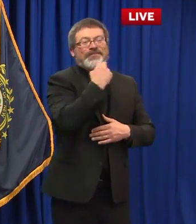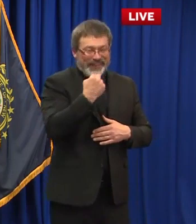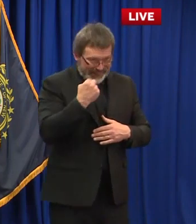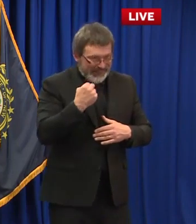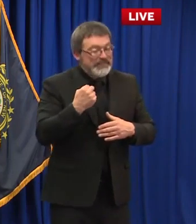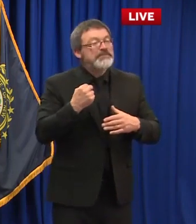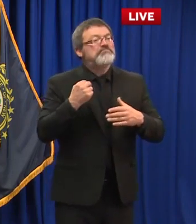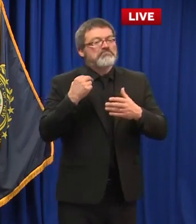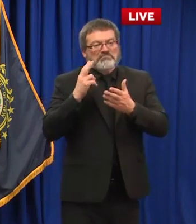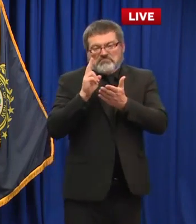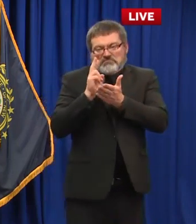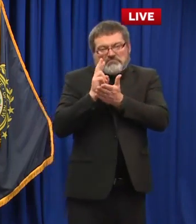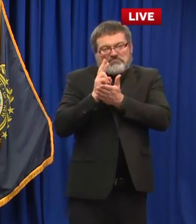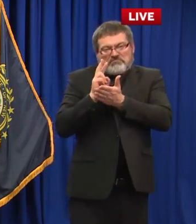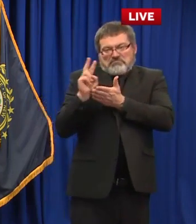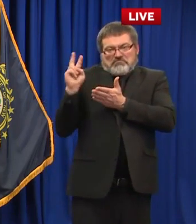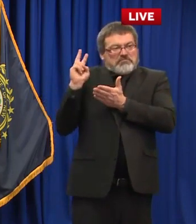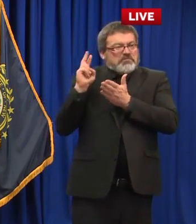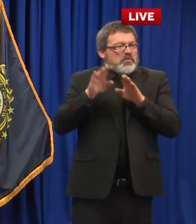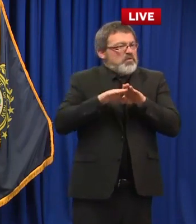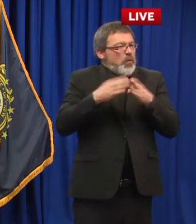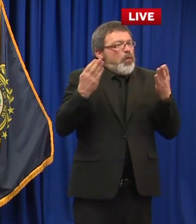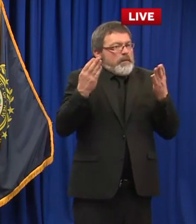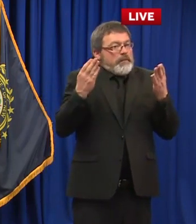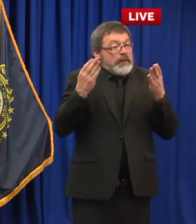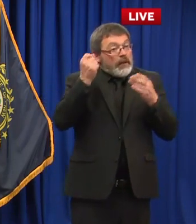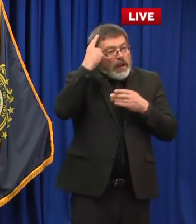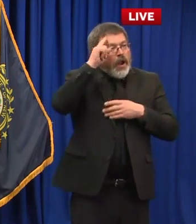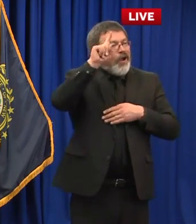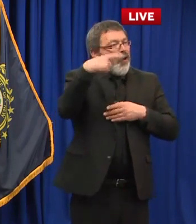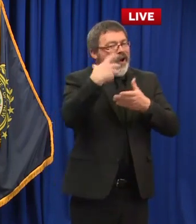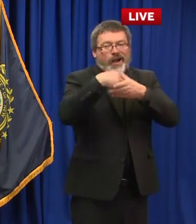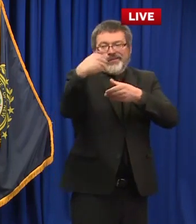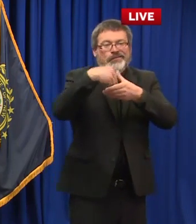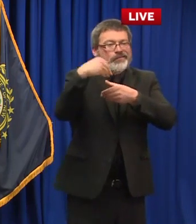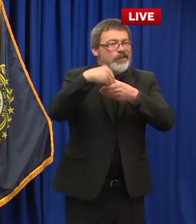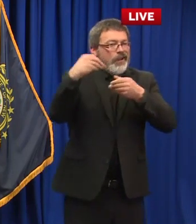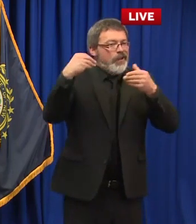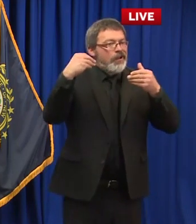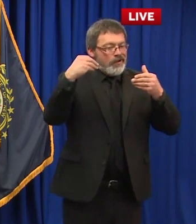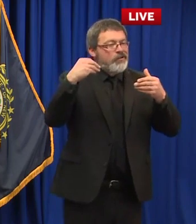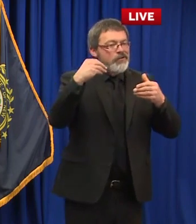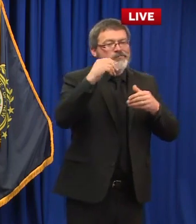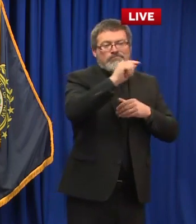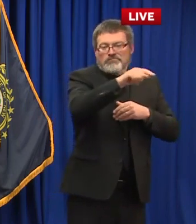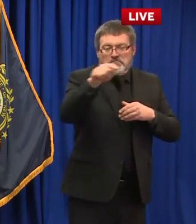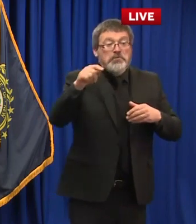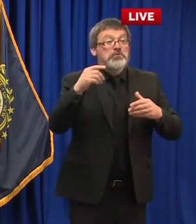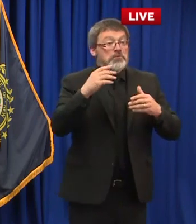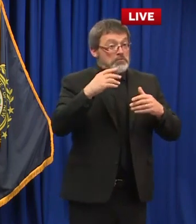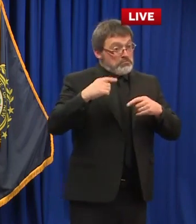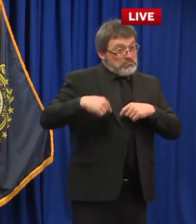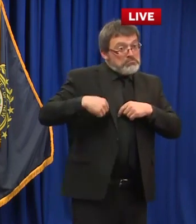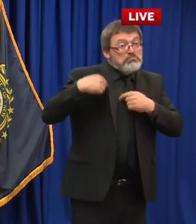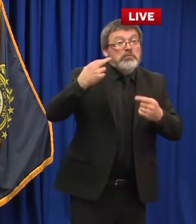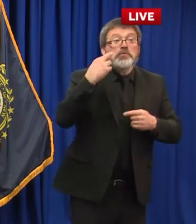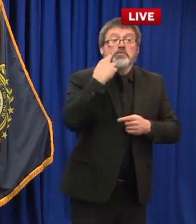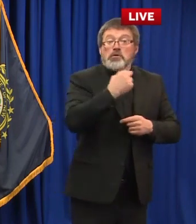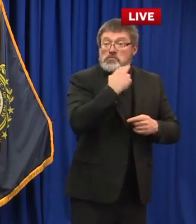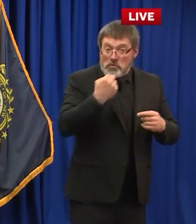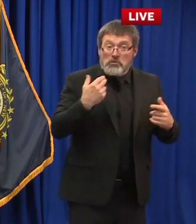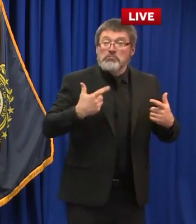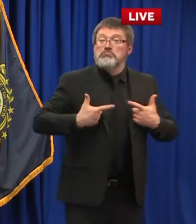and while many restaurants continue to operate with takeout and delivery we're going to take another step